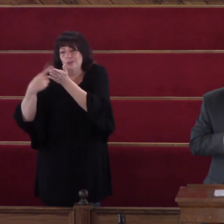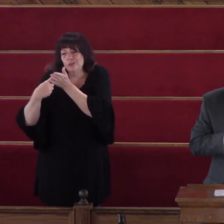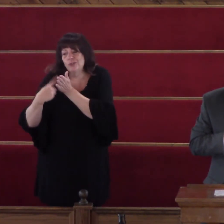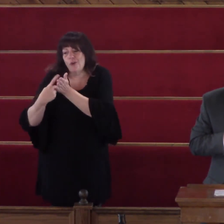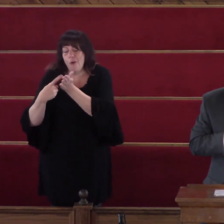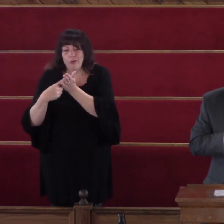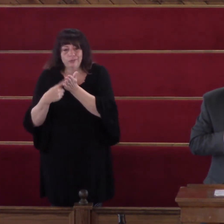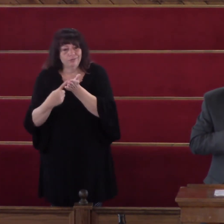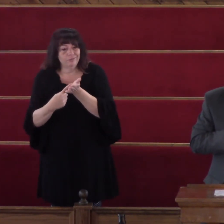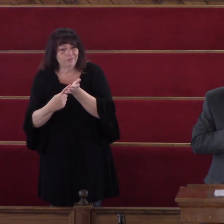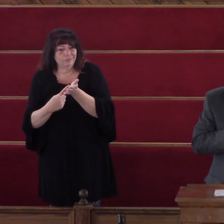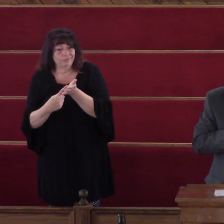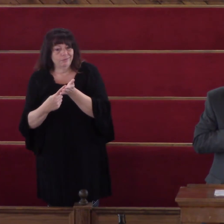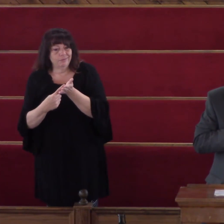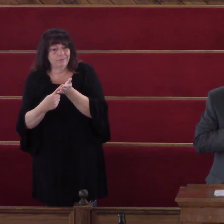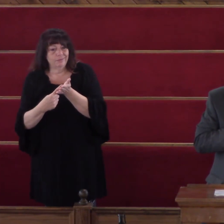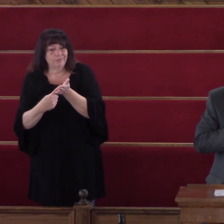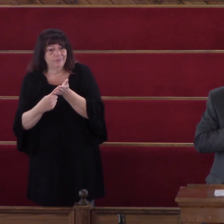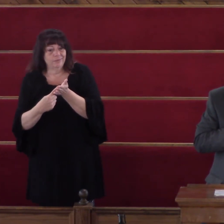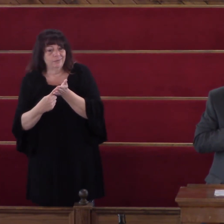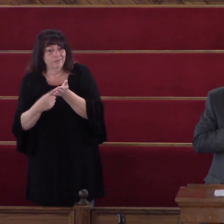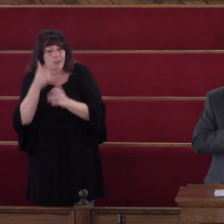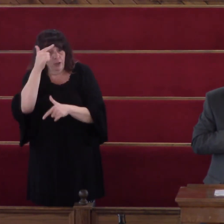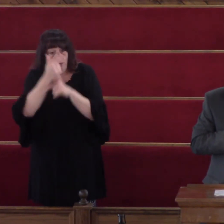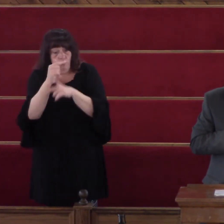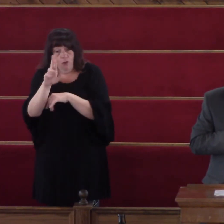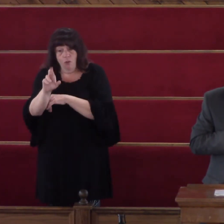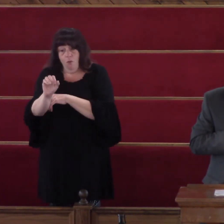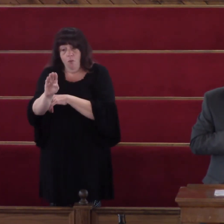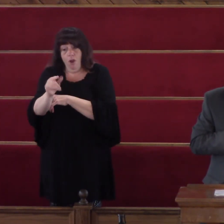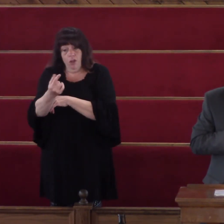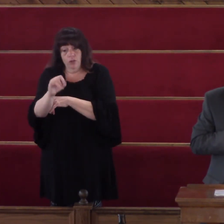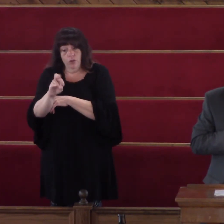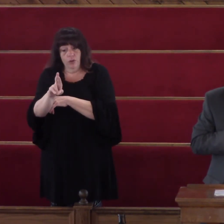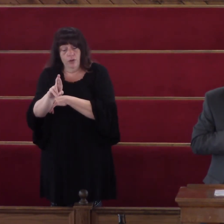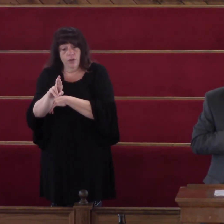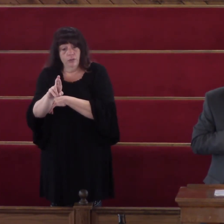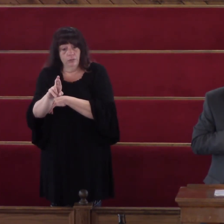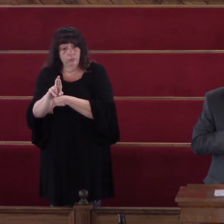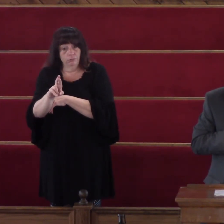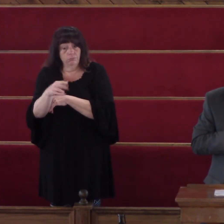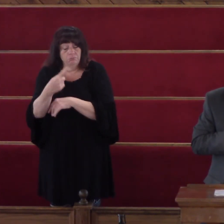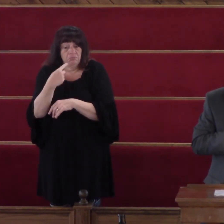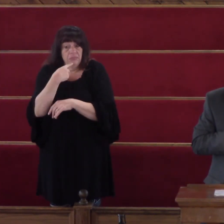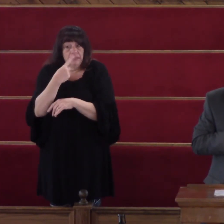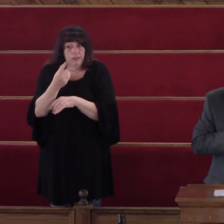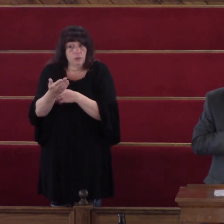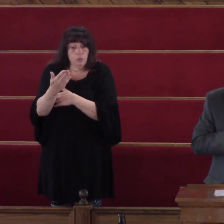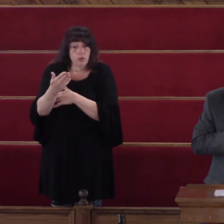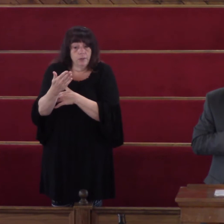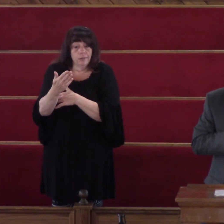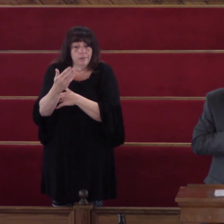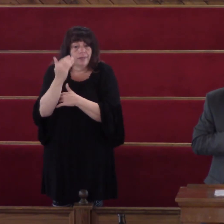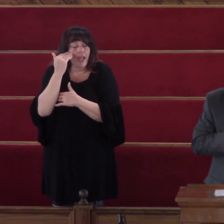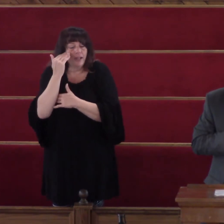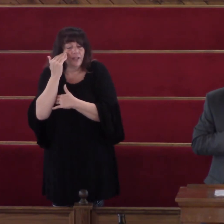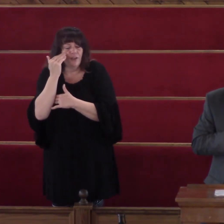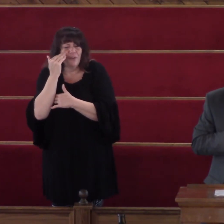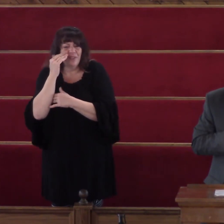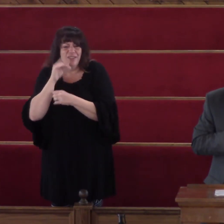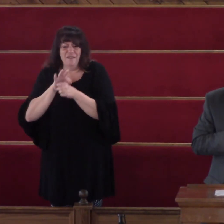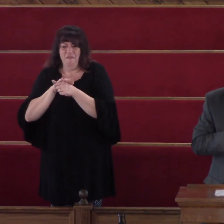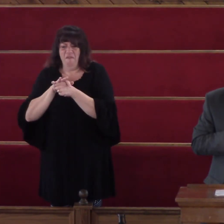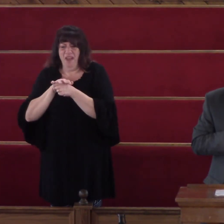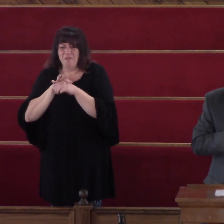In the beginning Was people being In the valley And I know That this virus Has